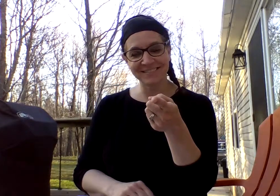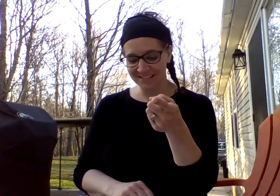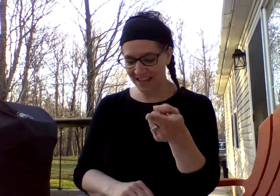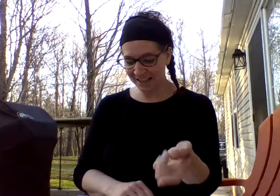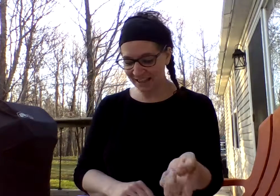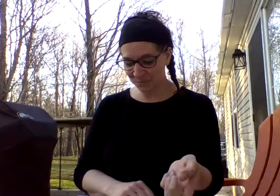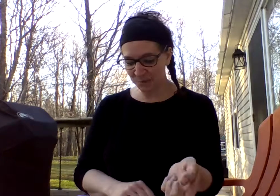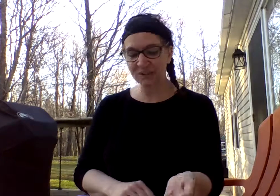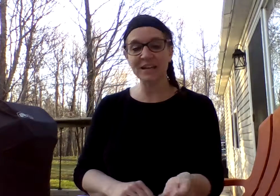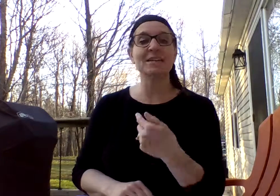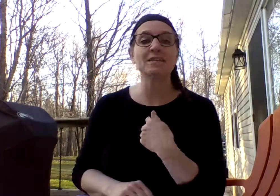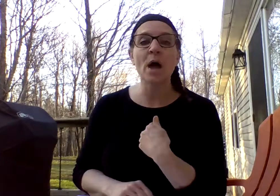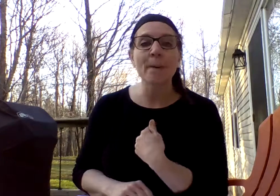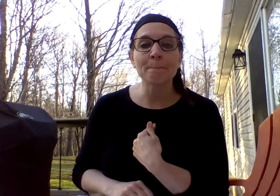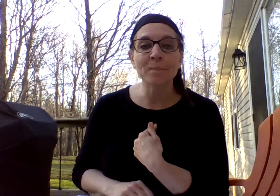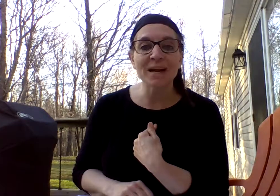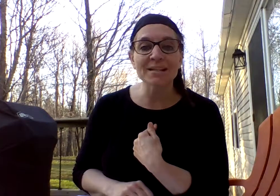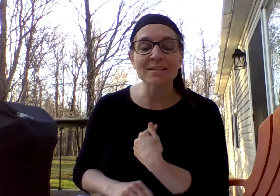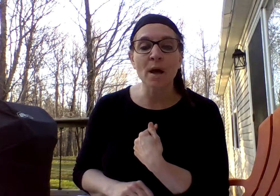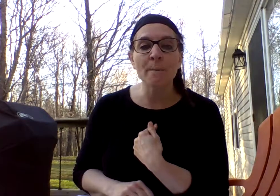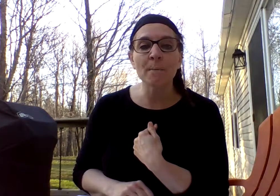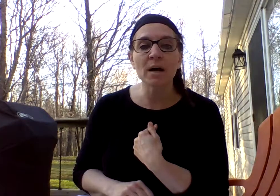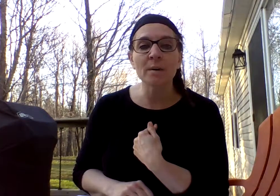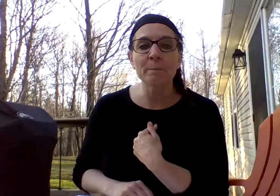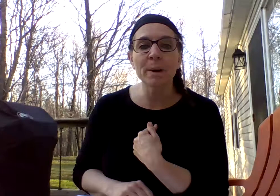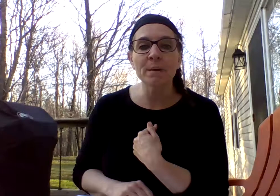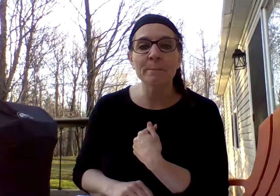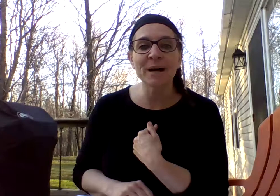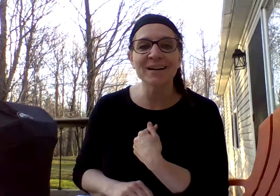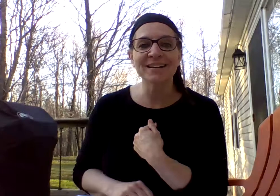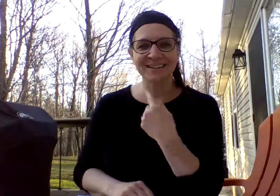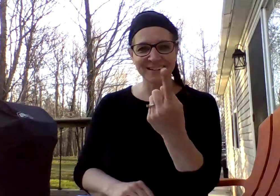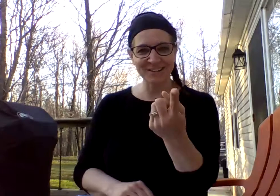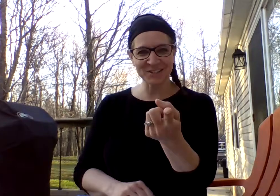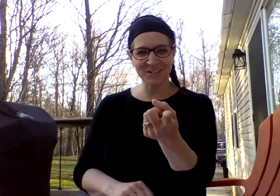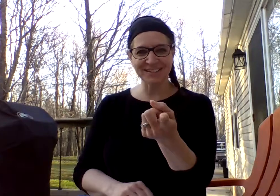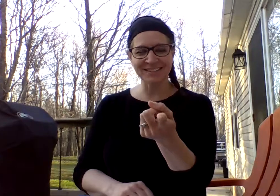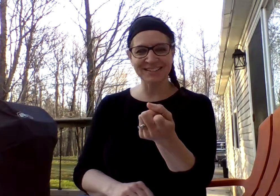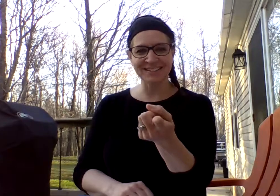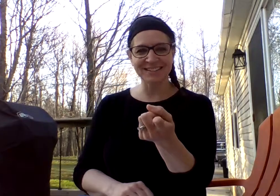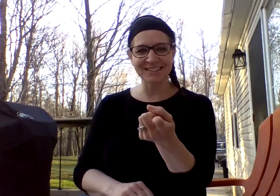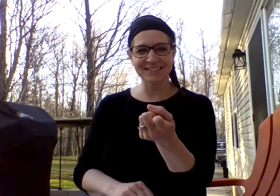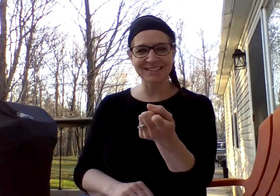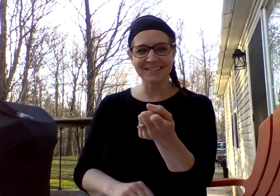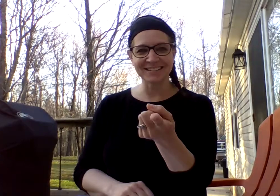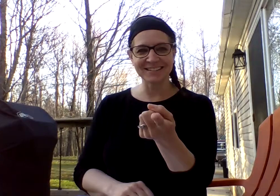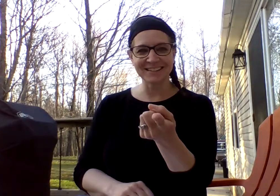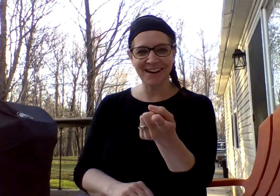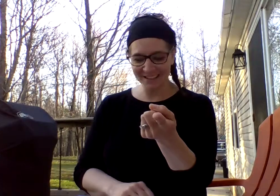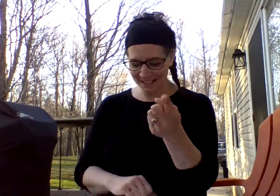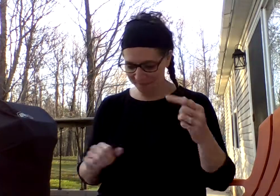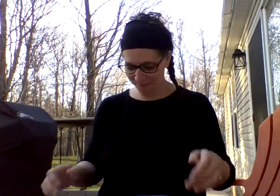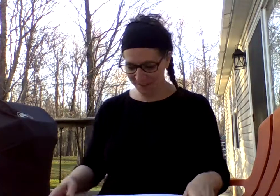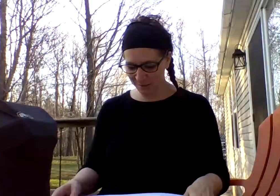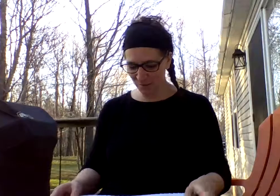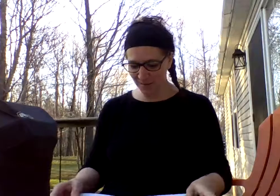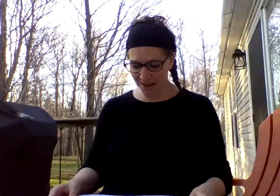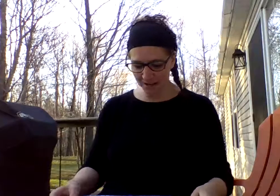And last word is bus. B, B, B. Your turn. Awesome. Let's move on.